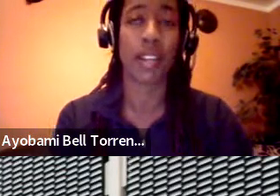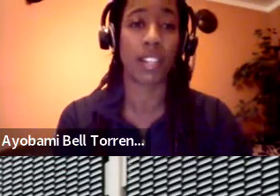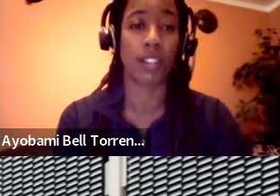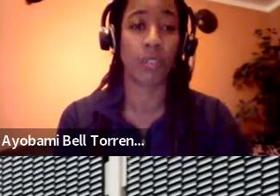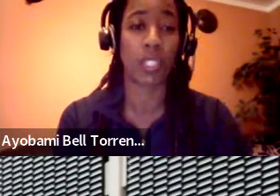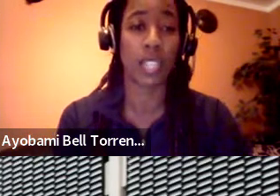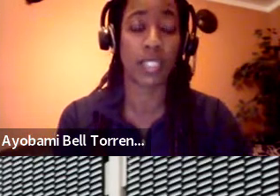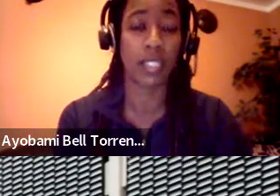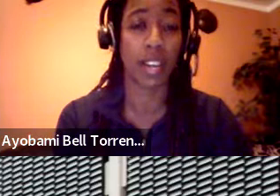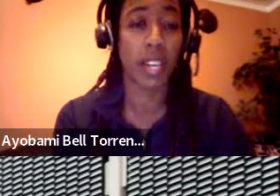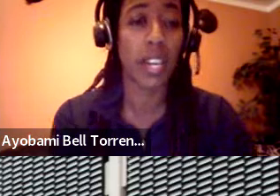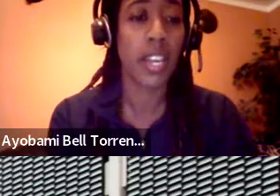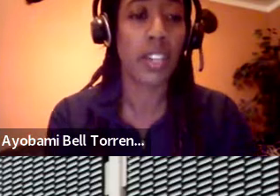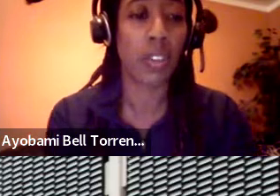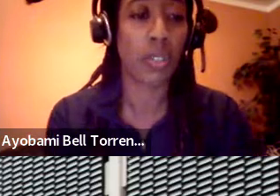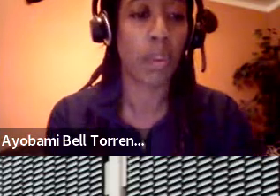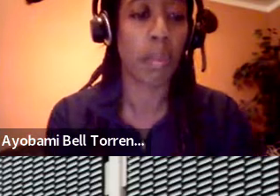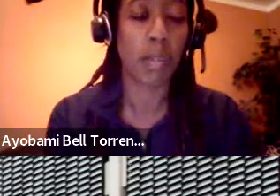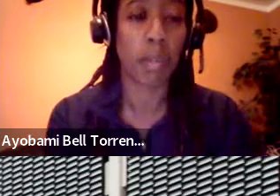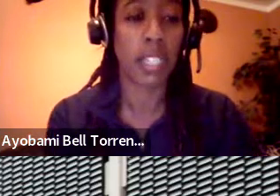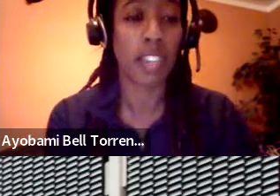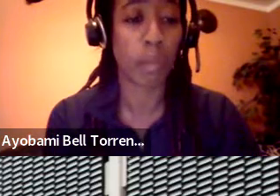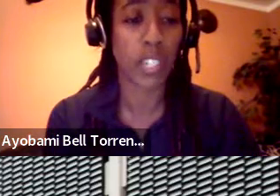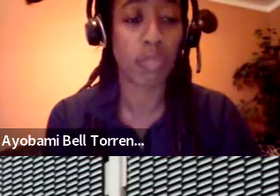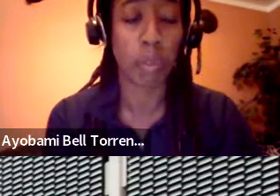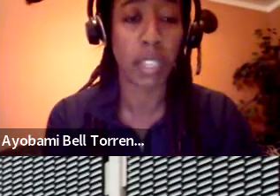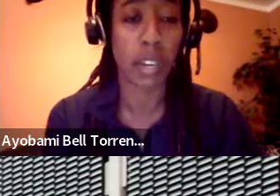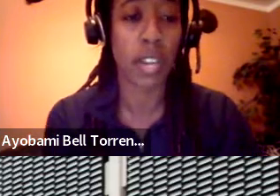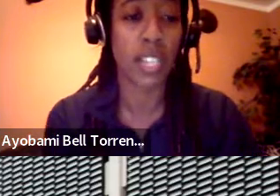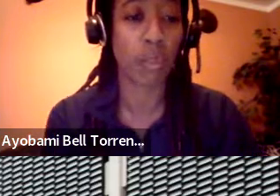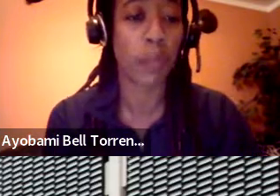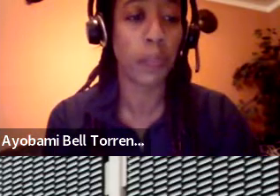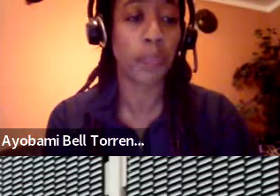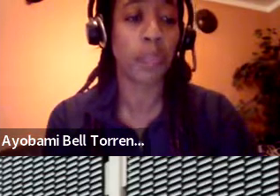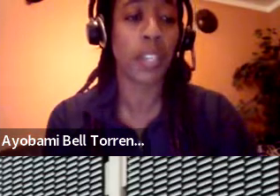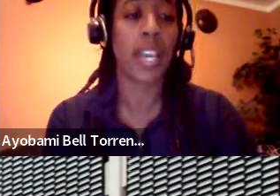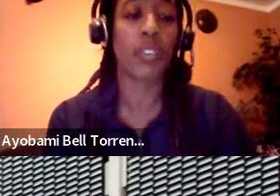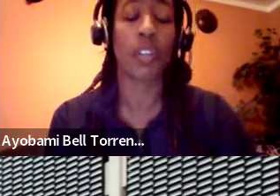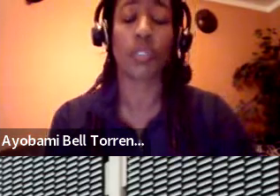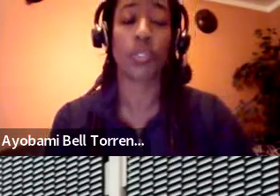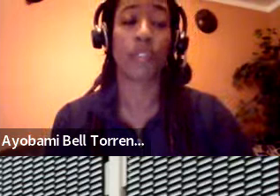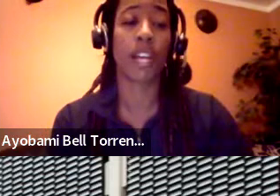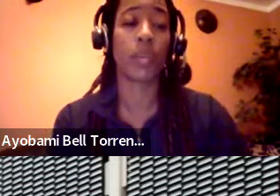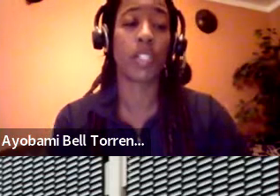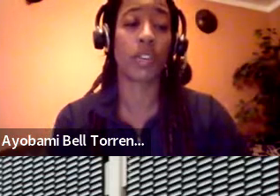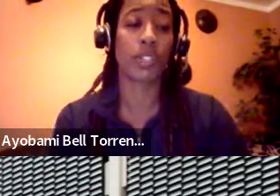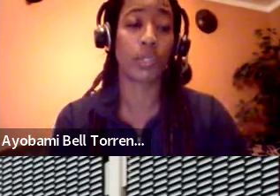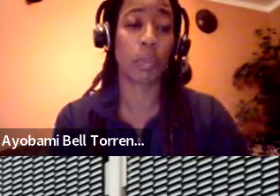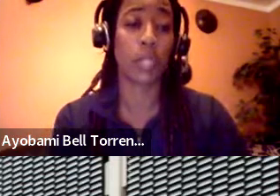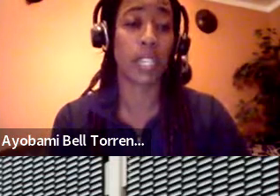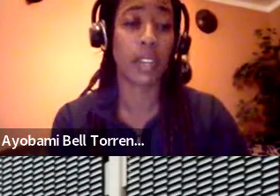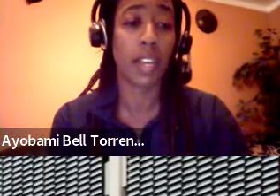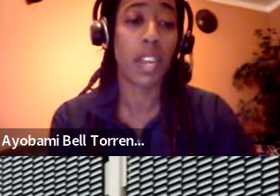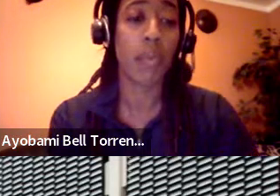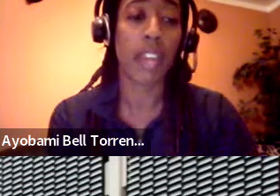DetroitMI.gov forward slash DDOT, and all those upcoming meeting information will be there as well. And you can also follow us on